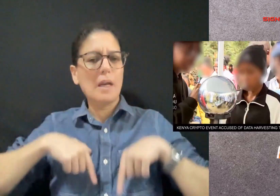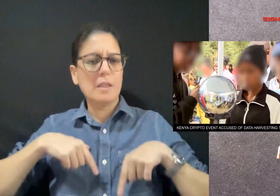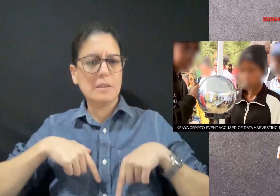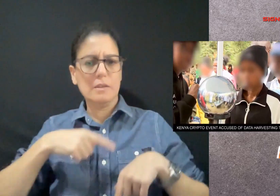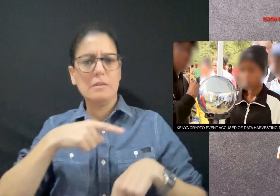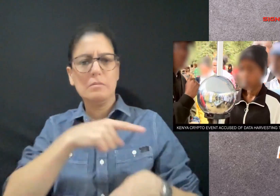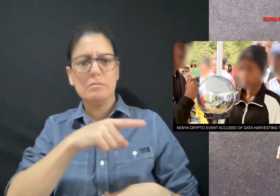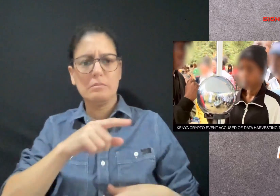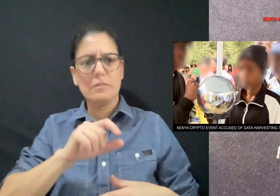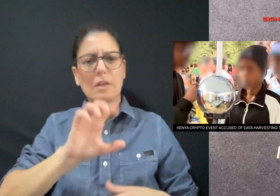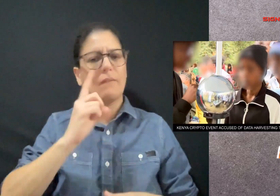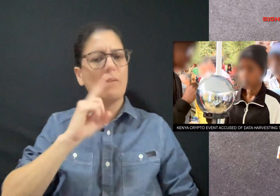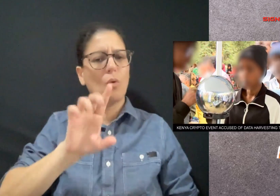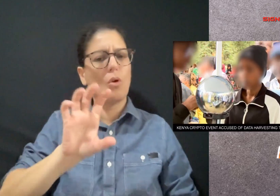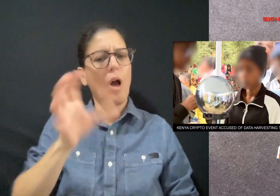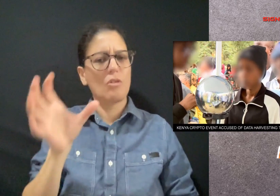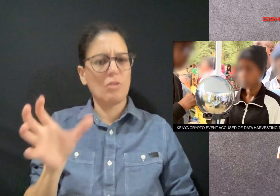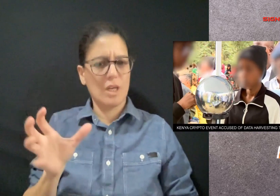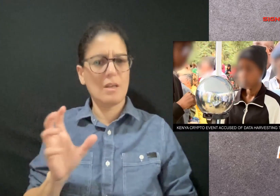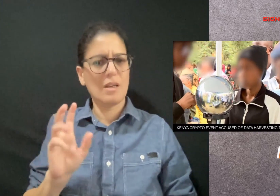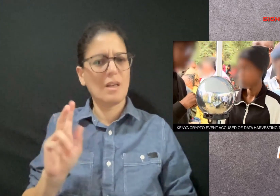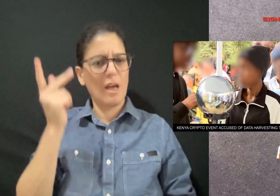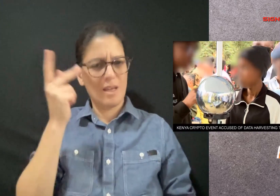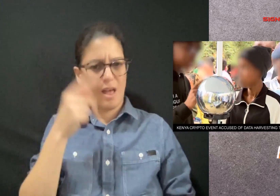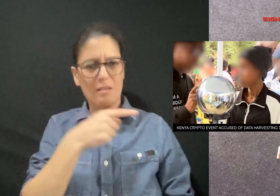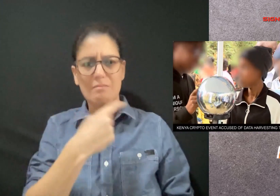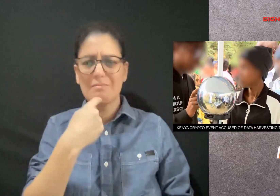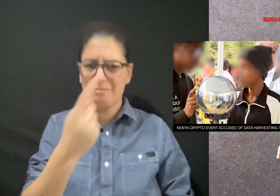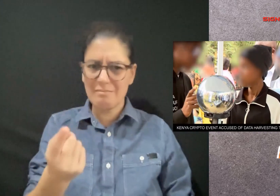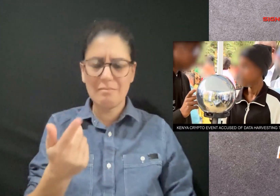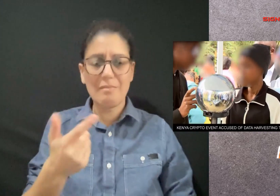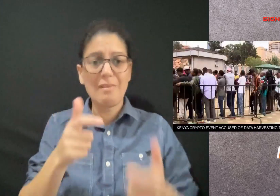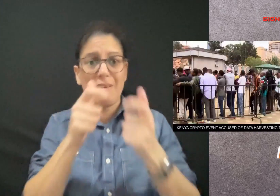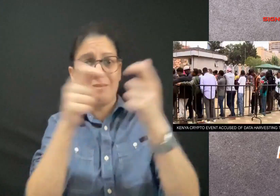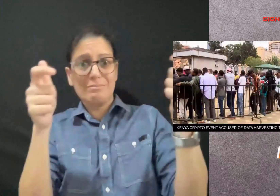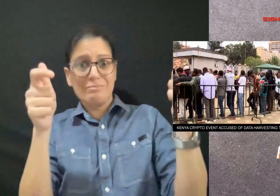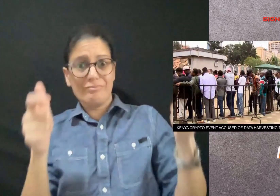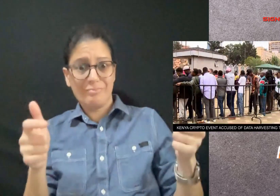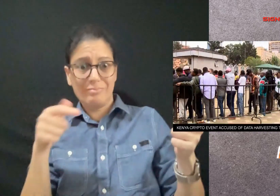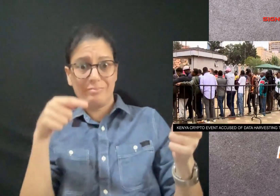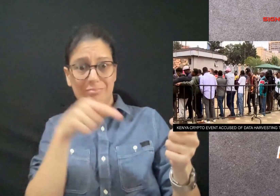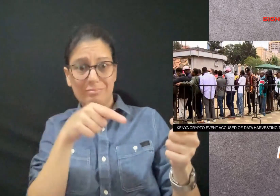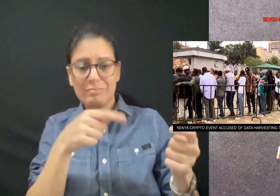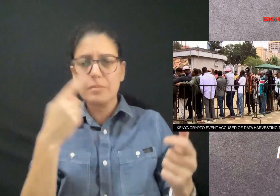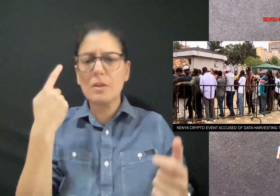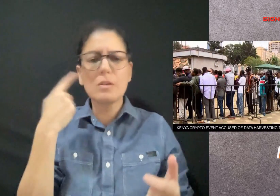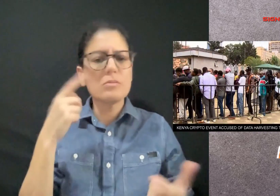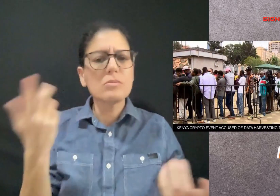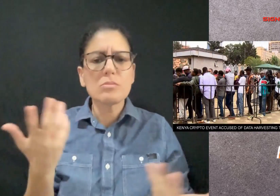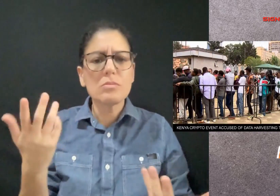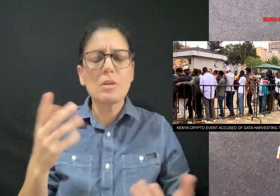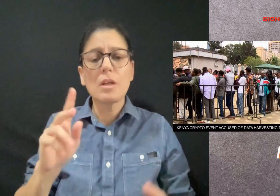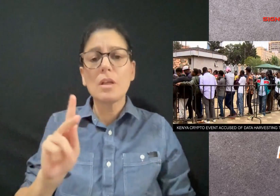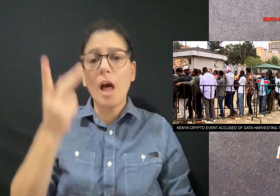but Kenyan's foreign minister says the company is using Kenyans as guinea pigs to collect data